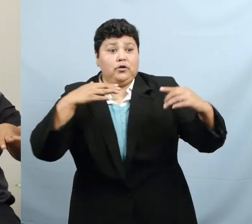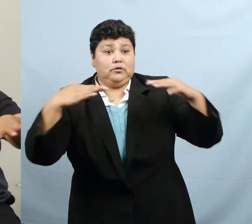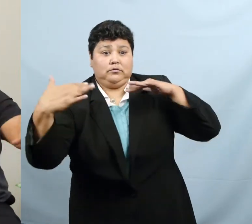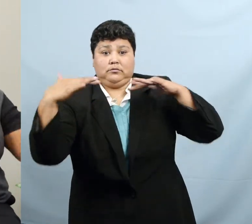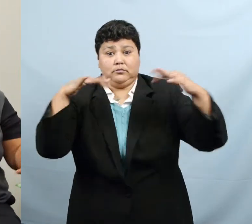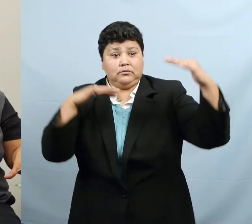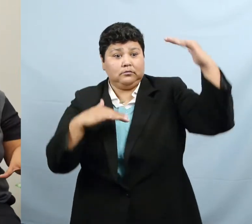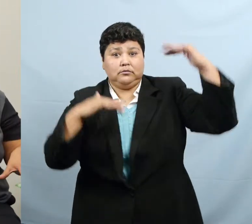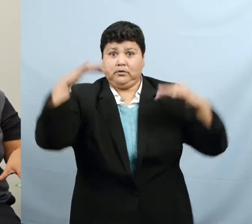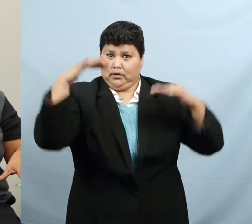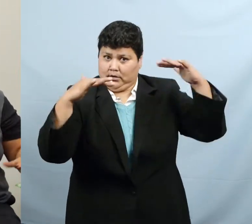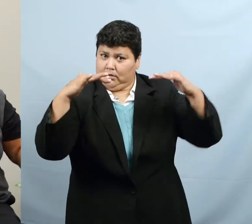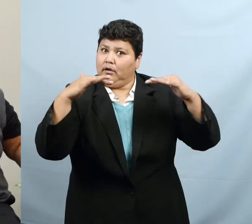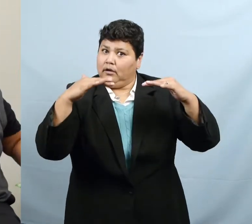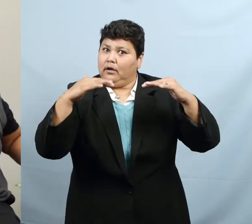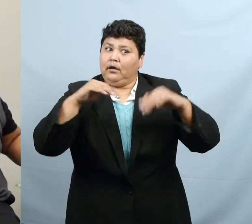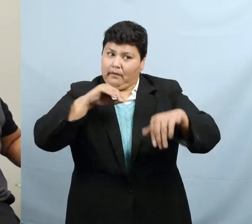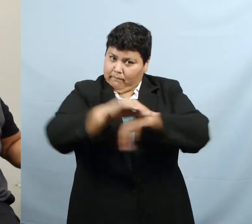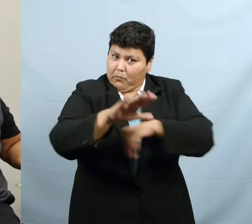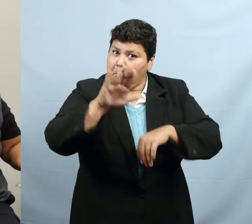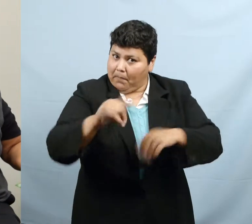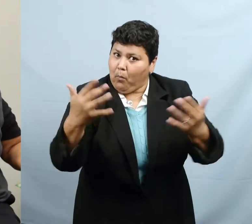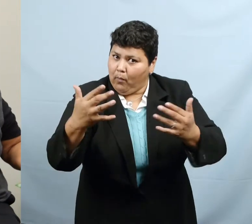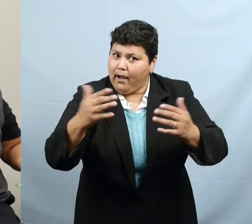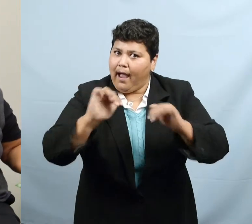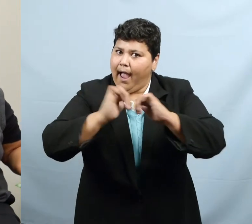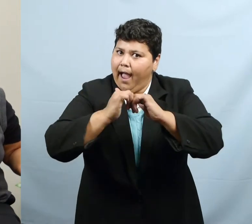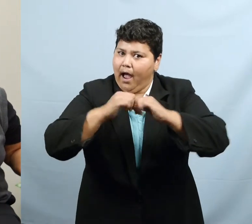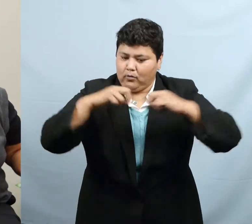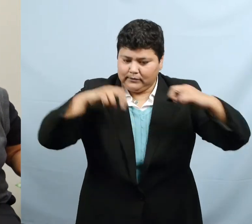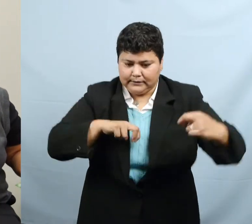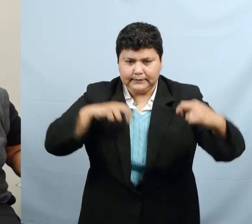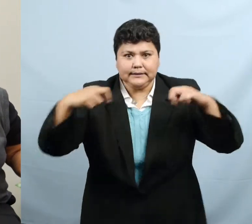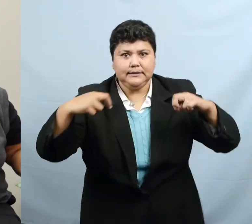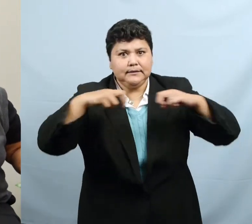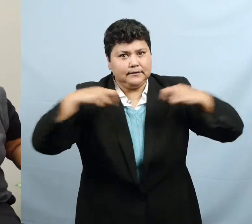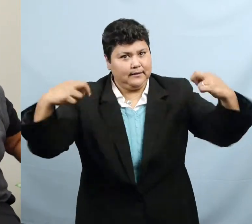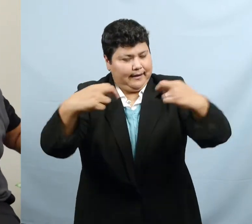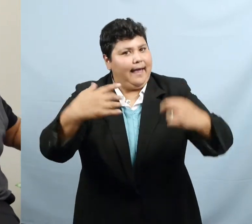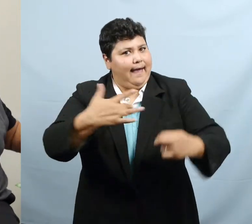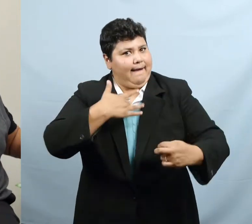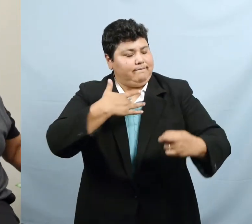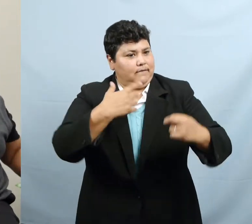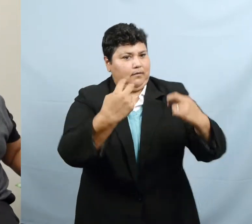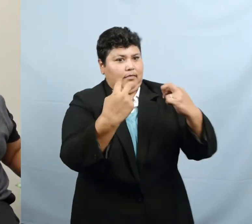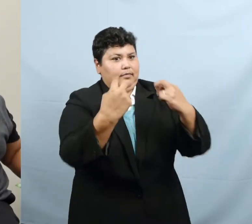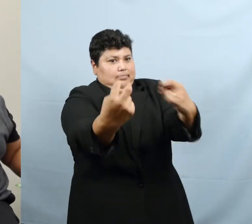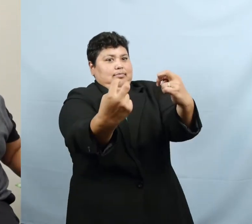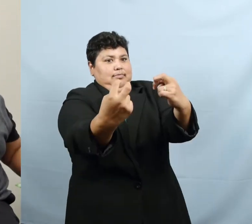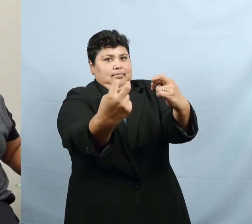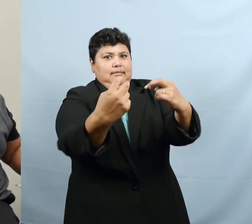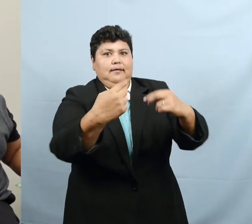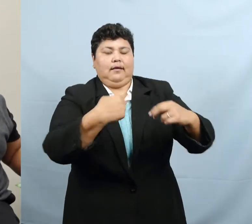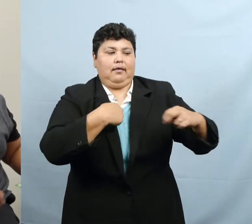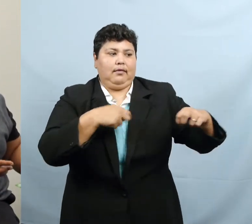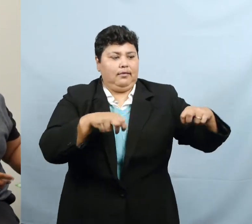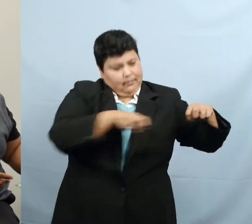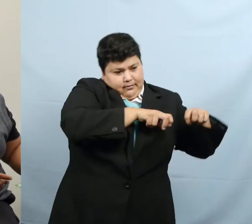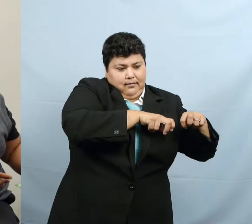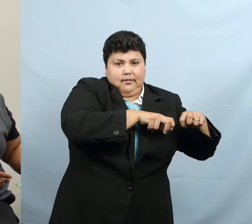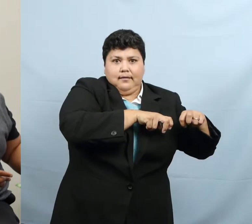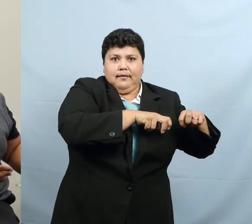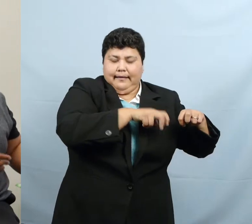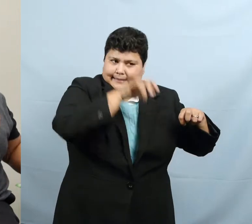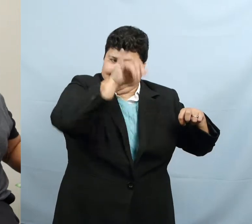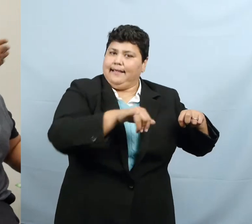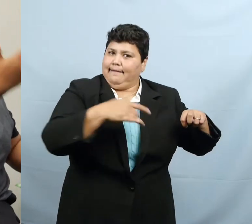arrangement, by the seating diagram and I felt like that might have played a little bit of a role in it. I was too closely seated by the